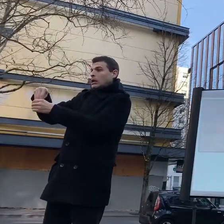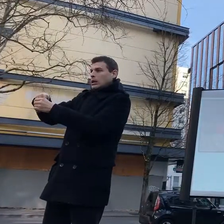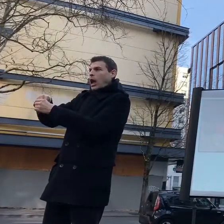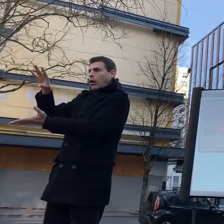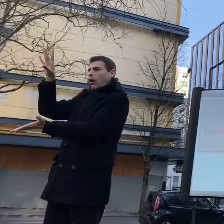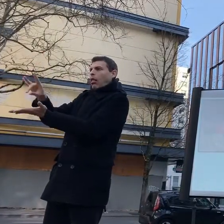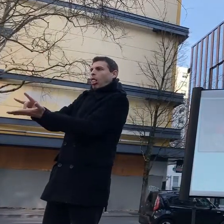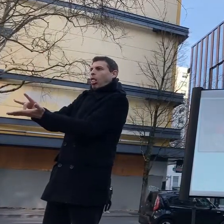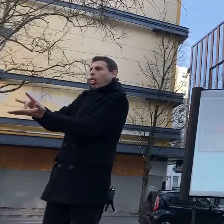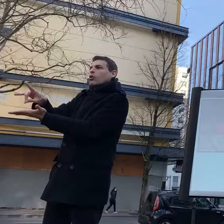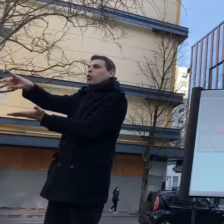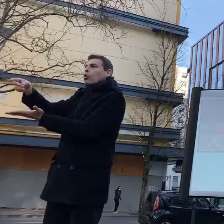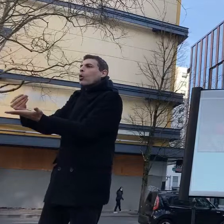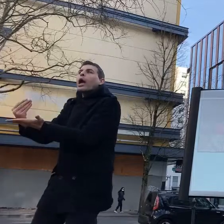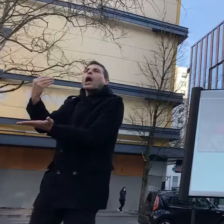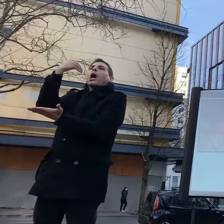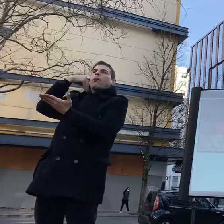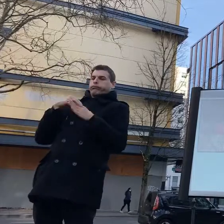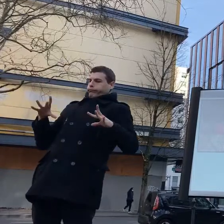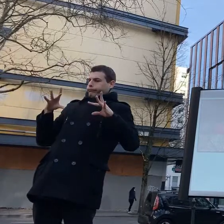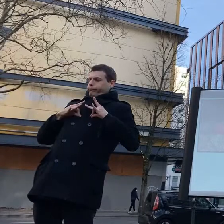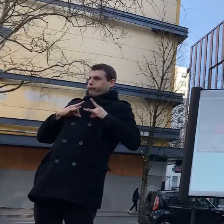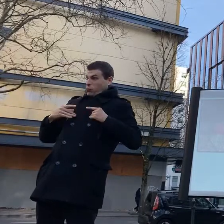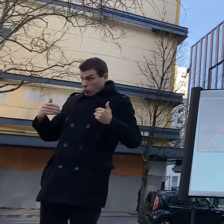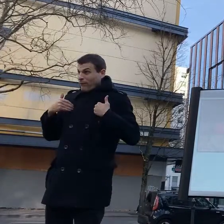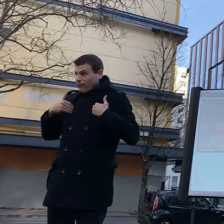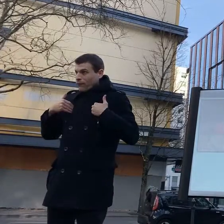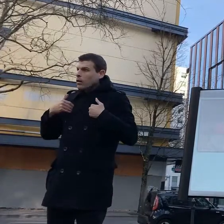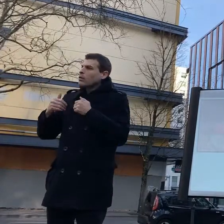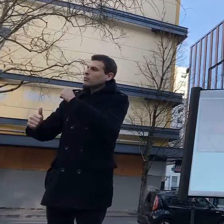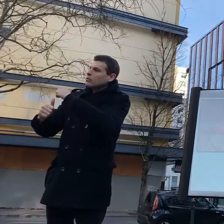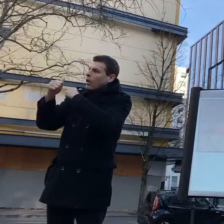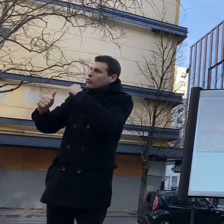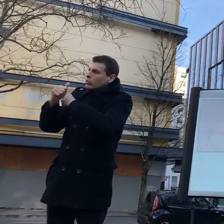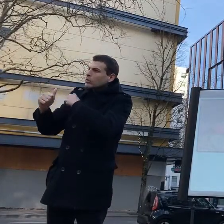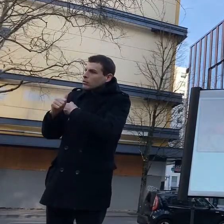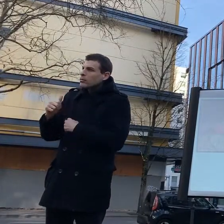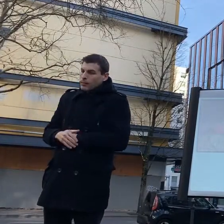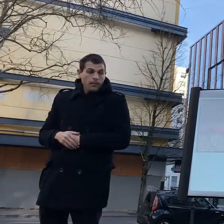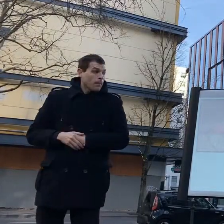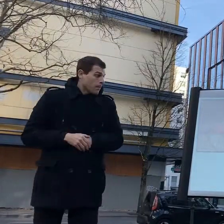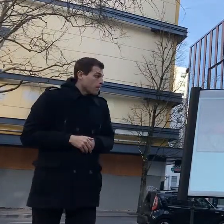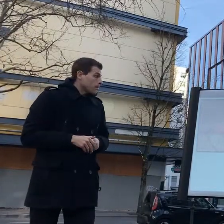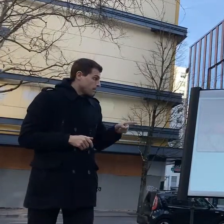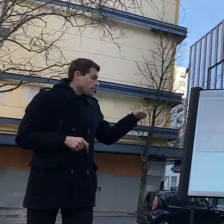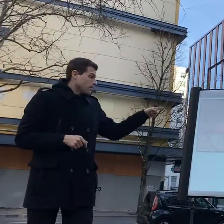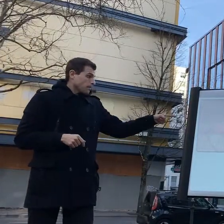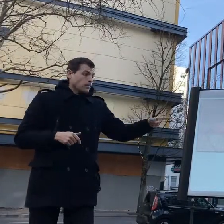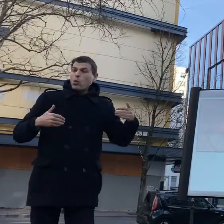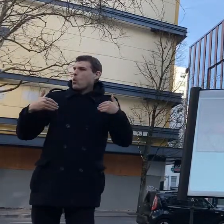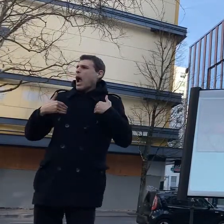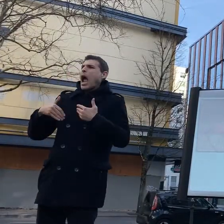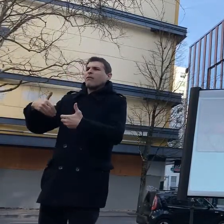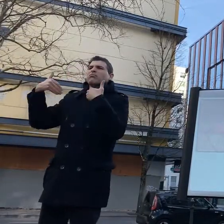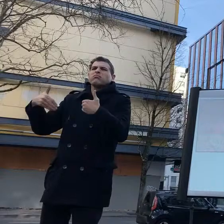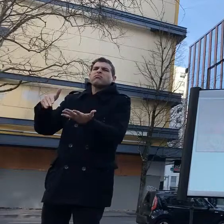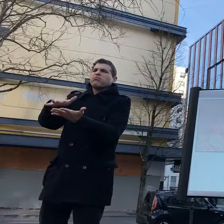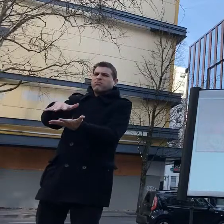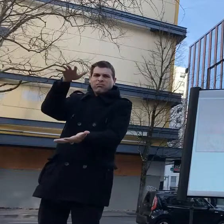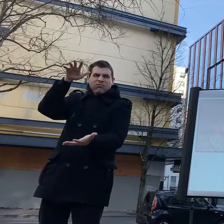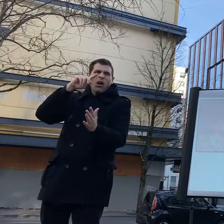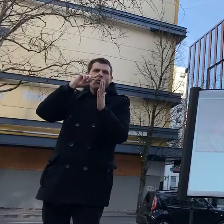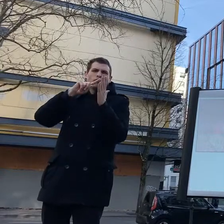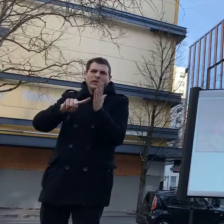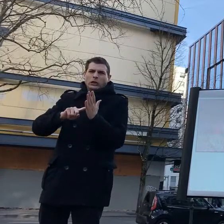chemical warfare service as an obscurant smoke for use in open fields and on the water to shield battleships